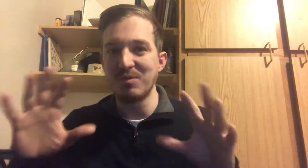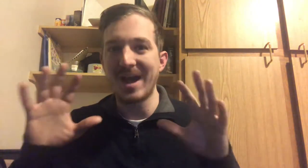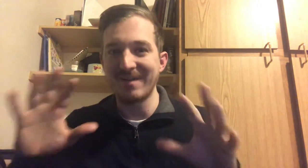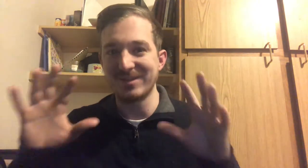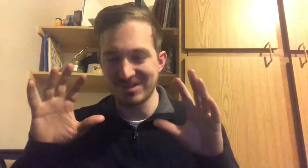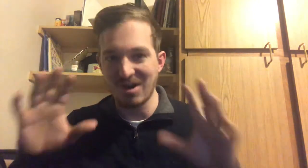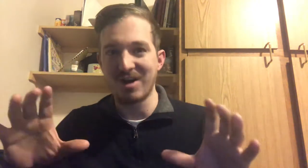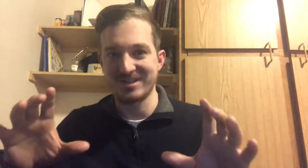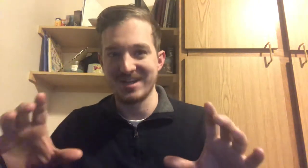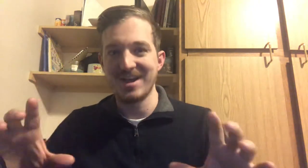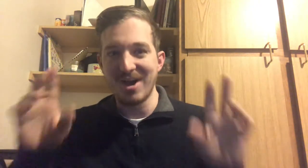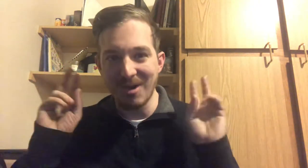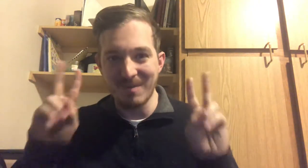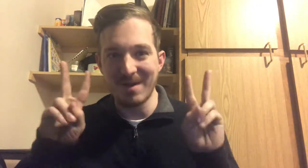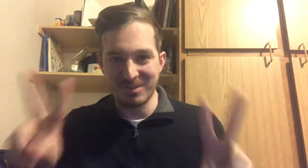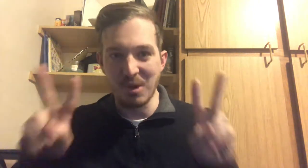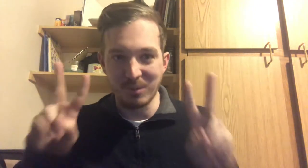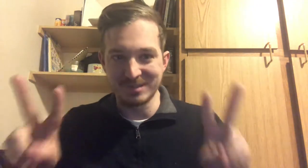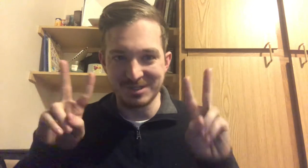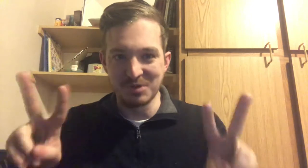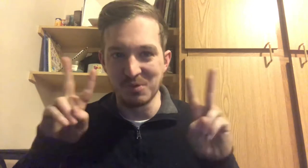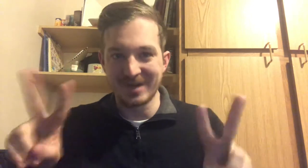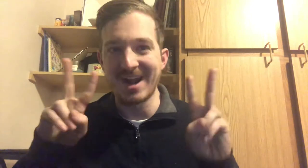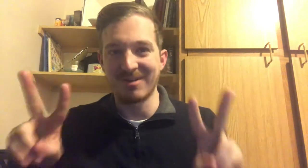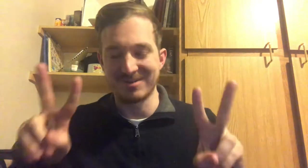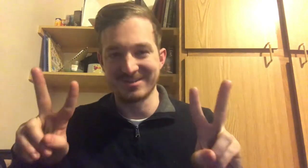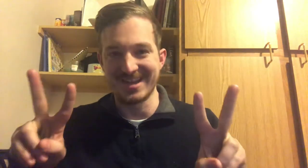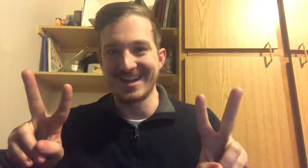haven't talked about those two characters yet.